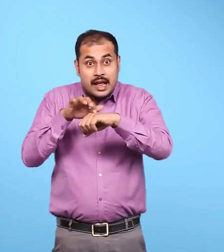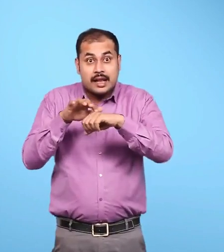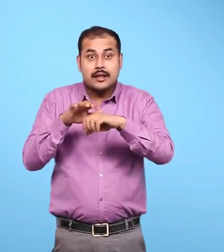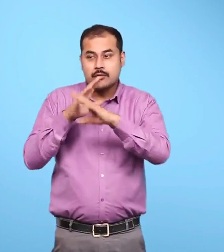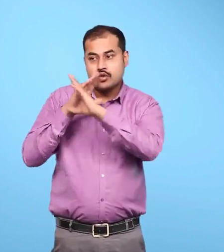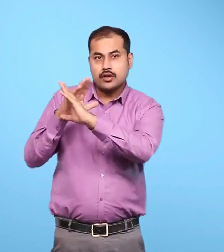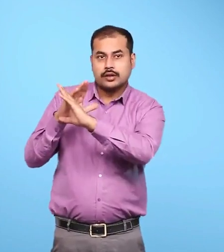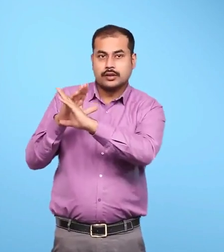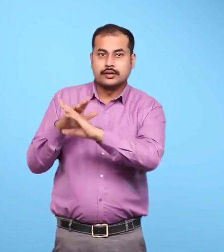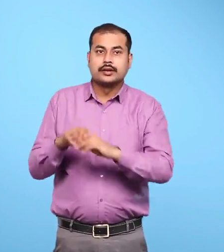or quills.